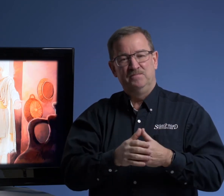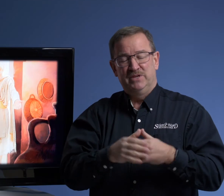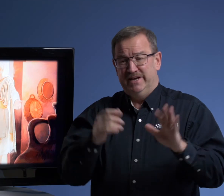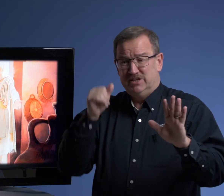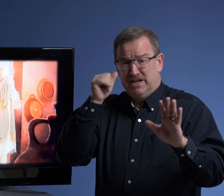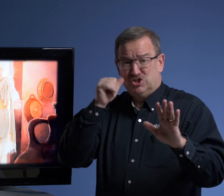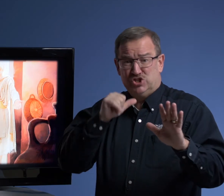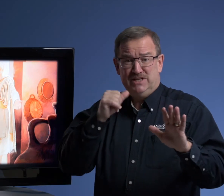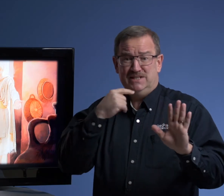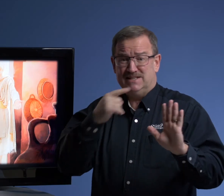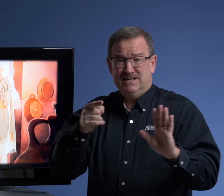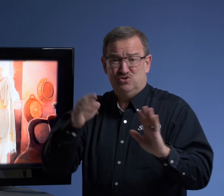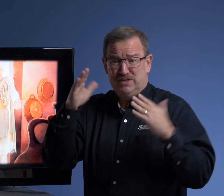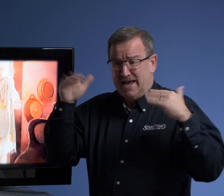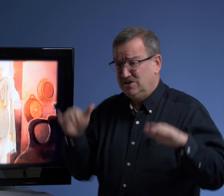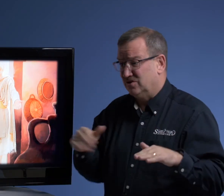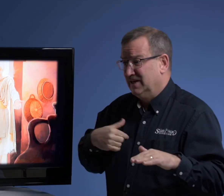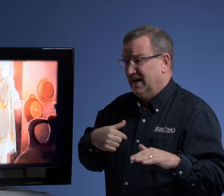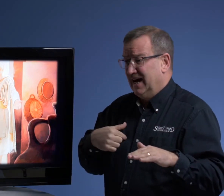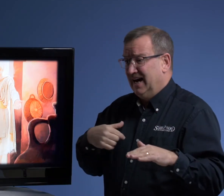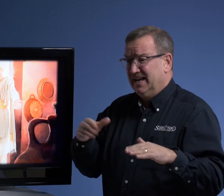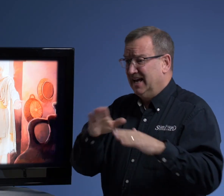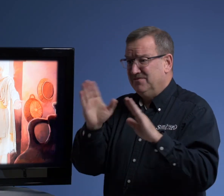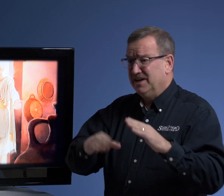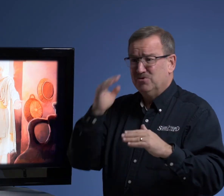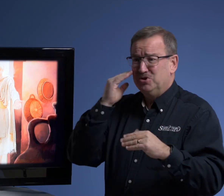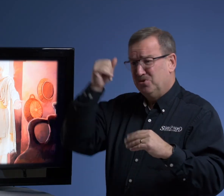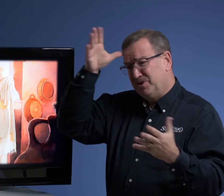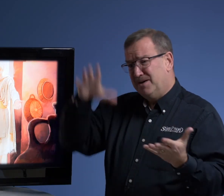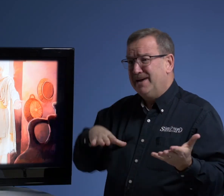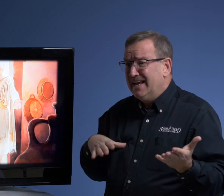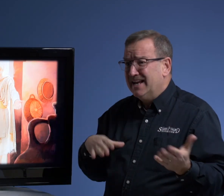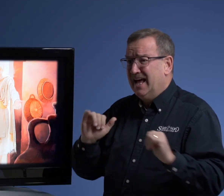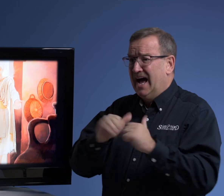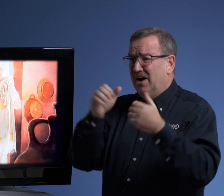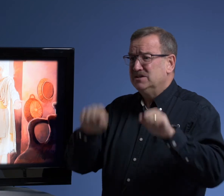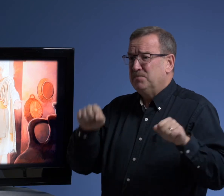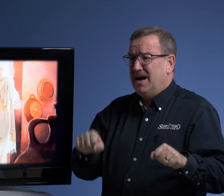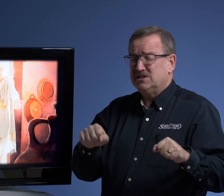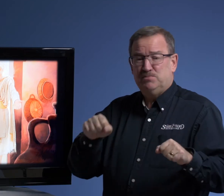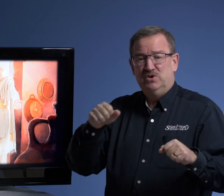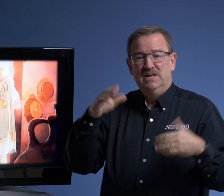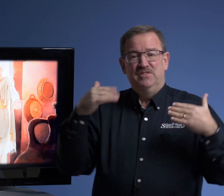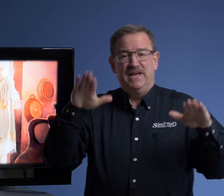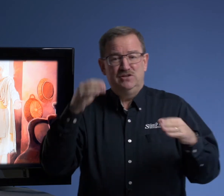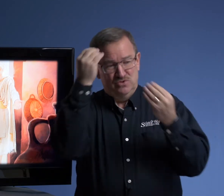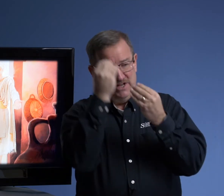And she said to the angel, I have never known a man. How is it possible? The angel let